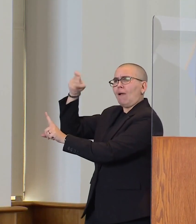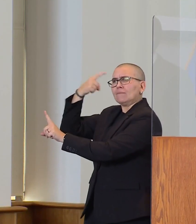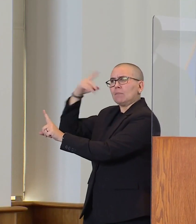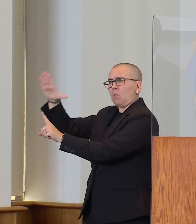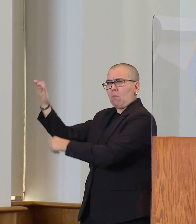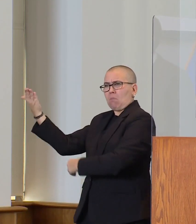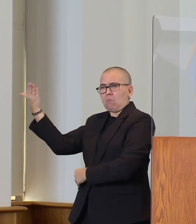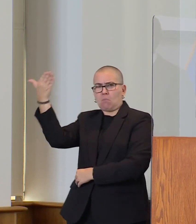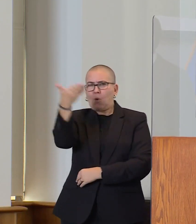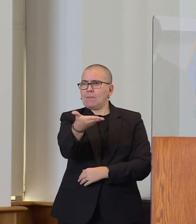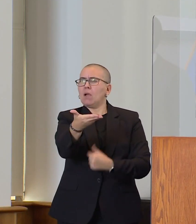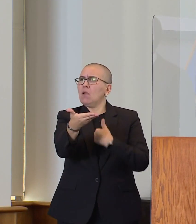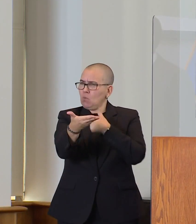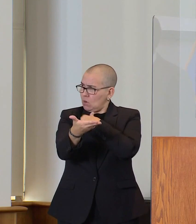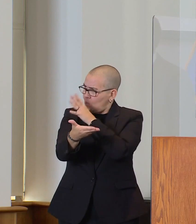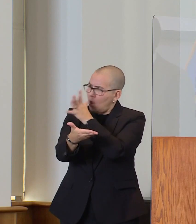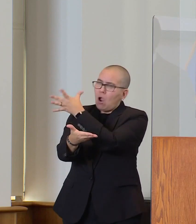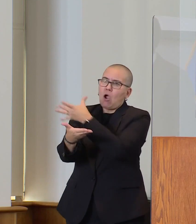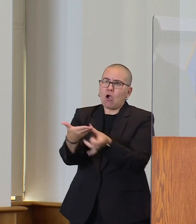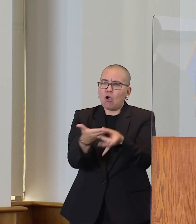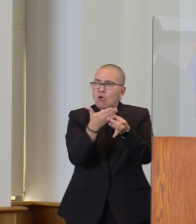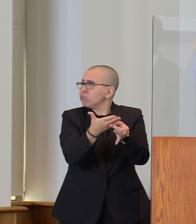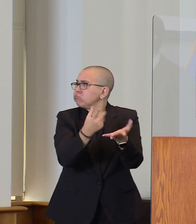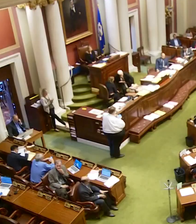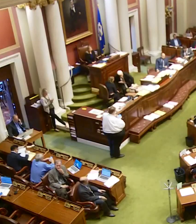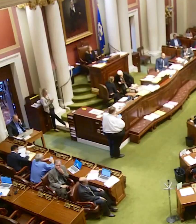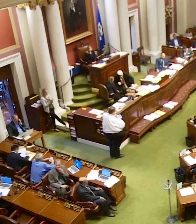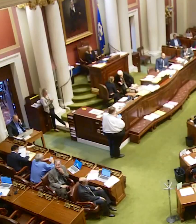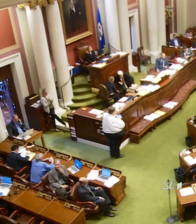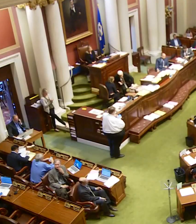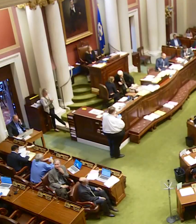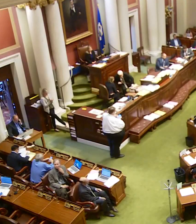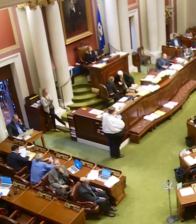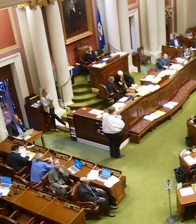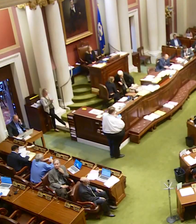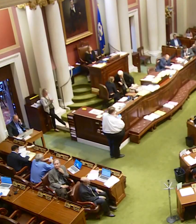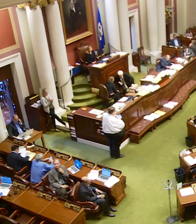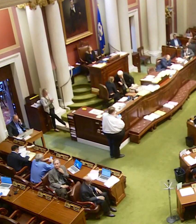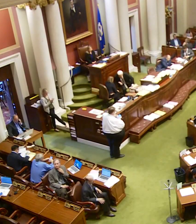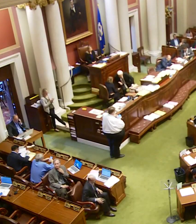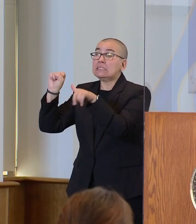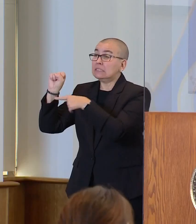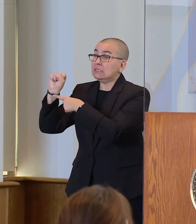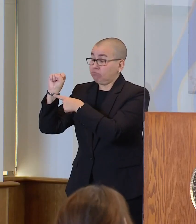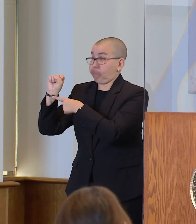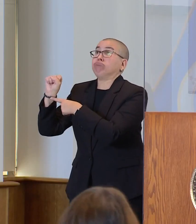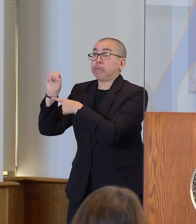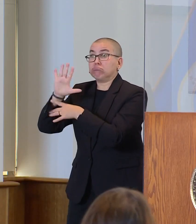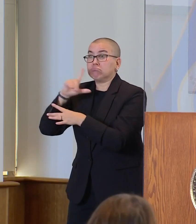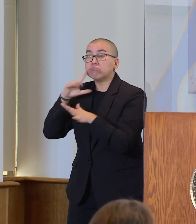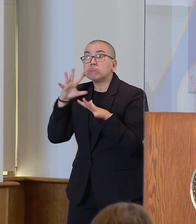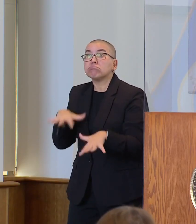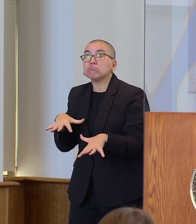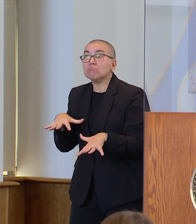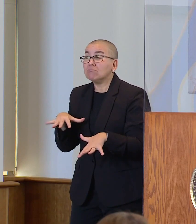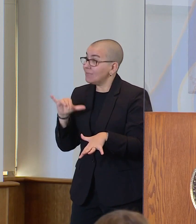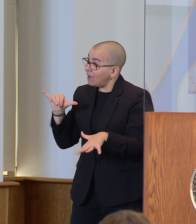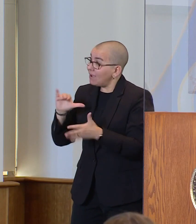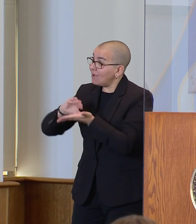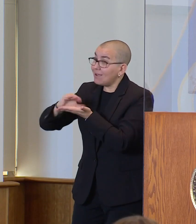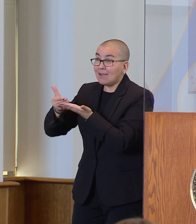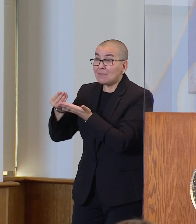it back and consider it within caucus, but we don't have a decision to announce at this point. And from Republican House Minority Leader Lisa Damoth. We know that